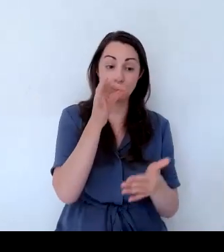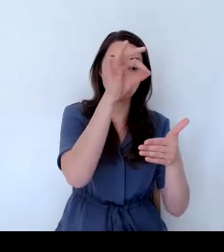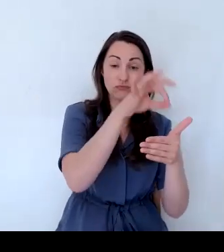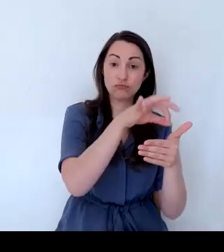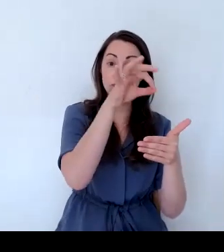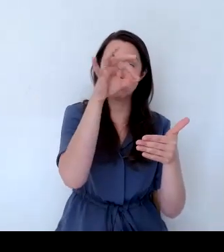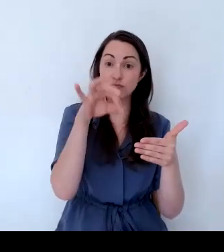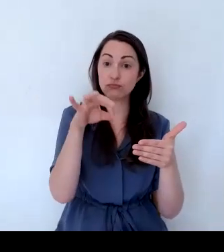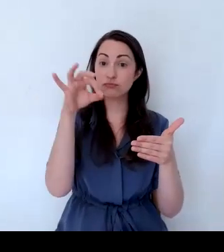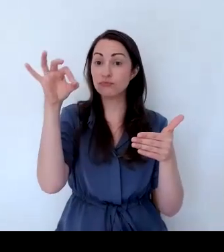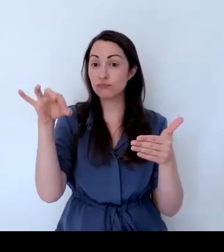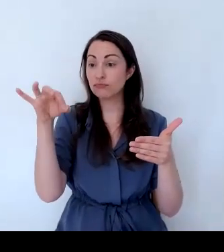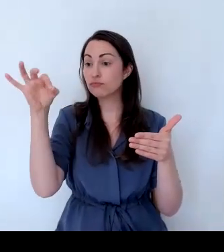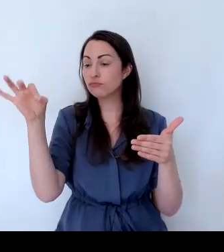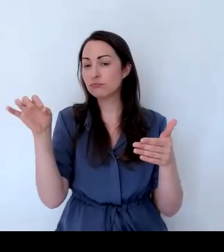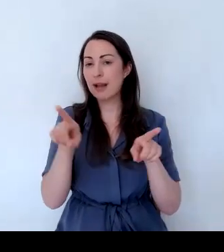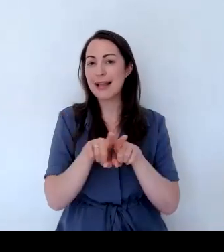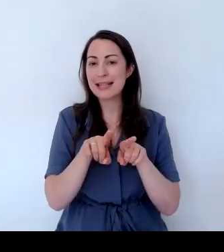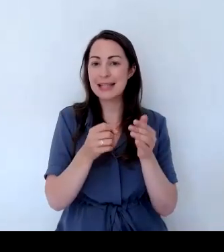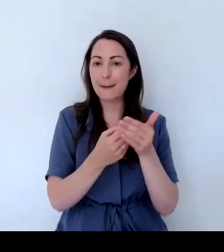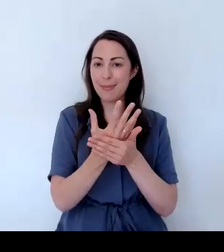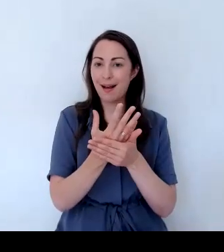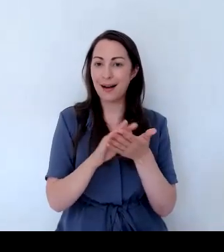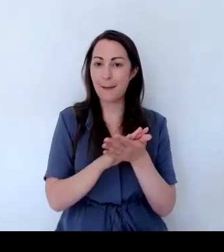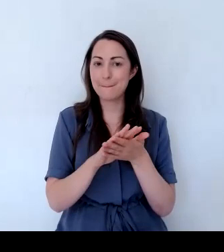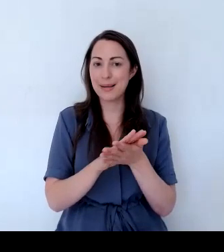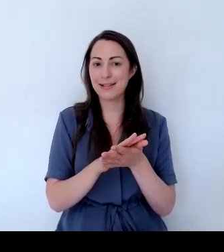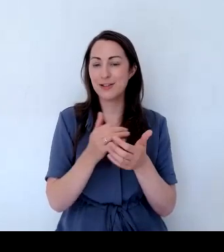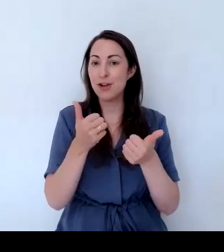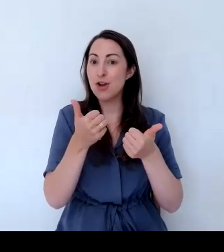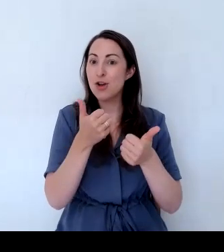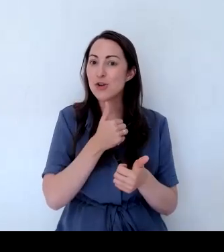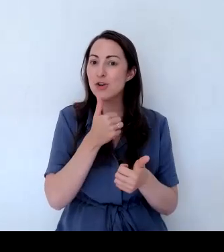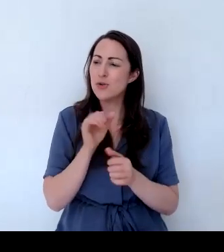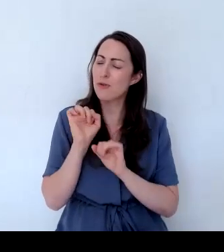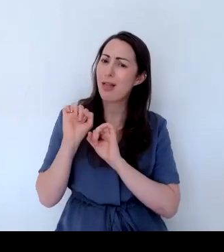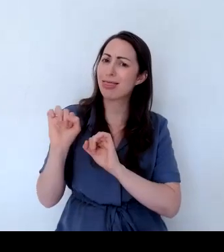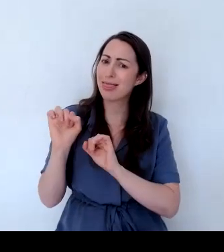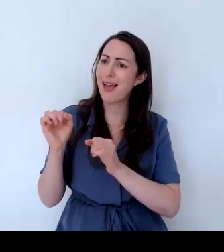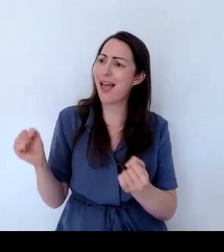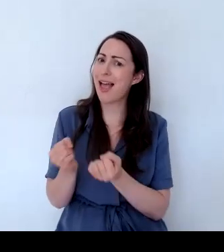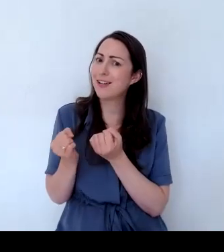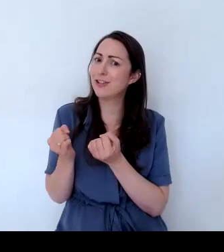Which makes it a much more efficient use of their energy and time.